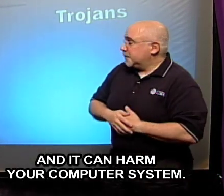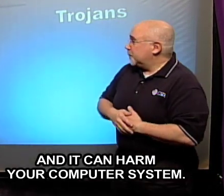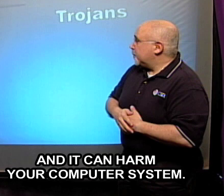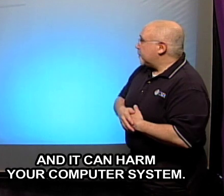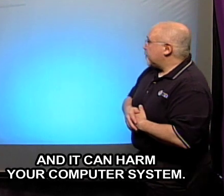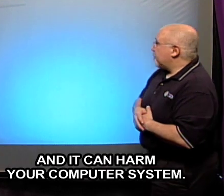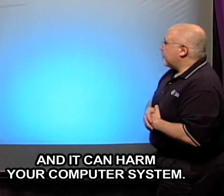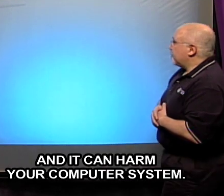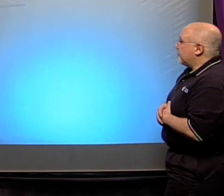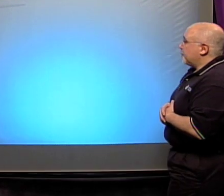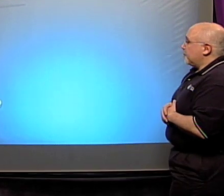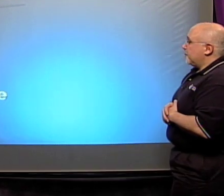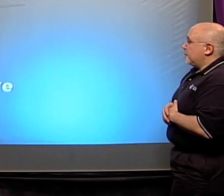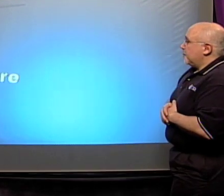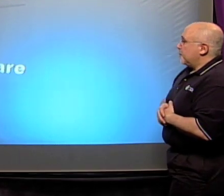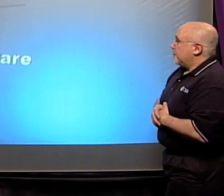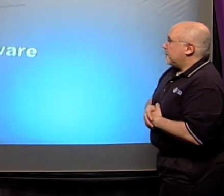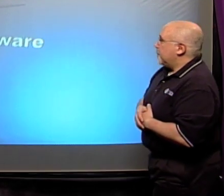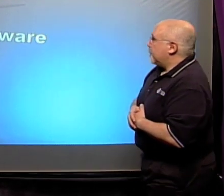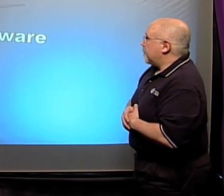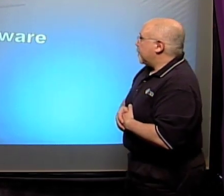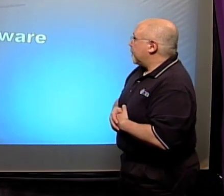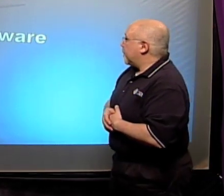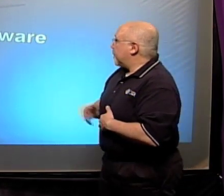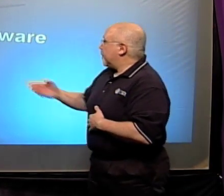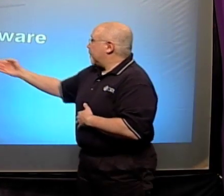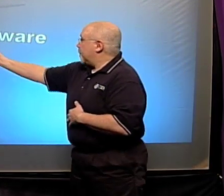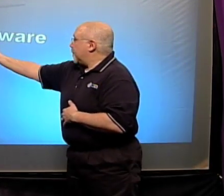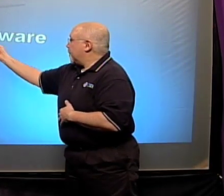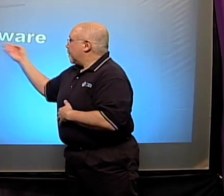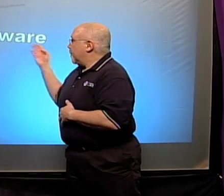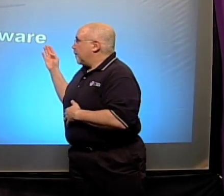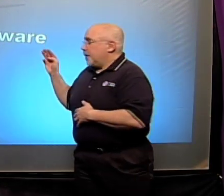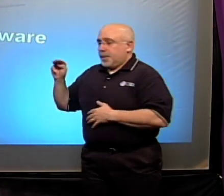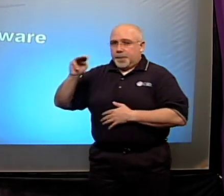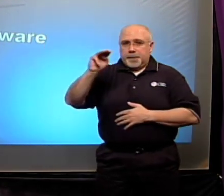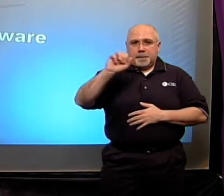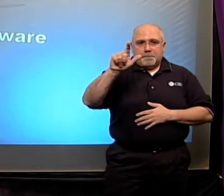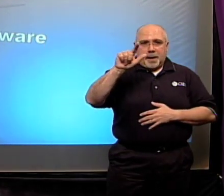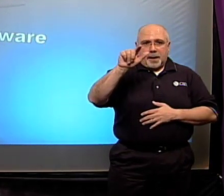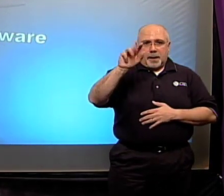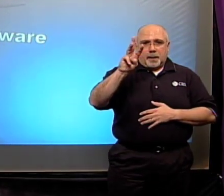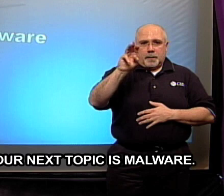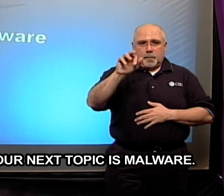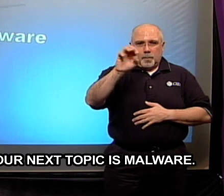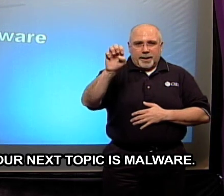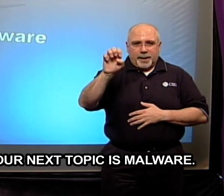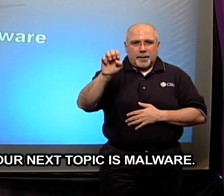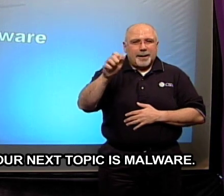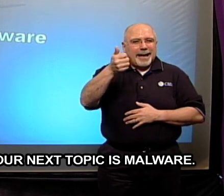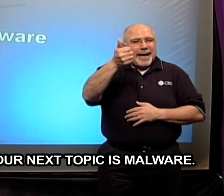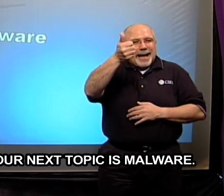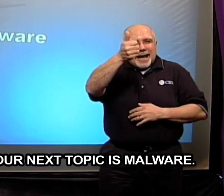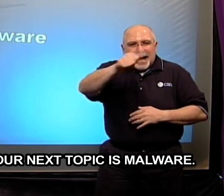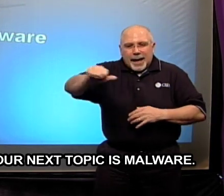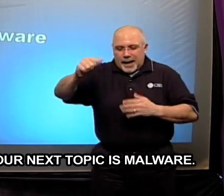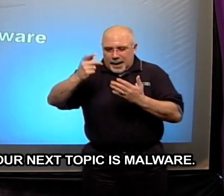next our next topic is malware